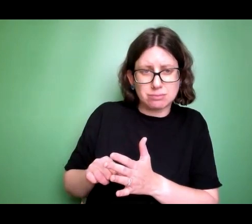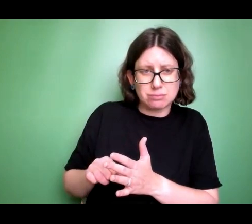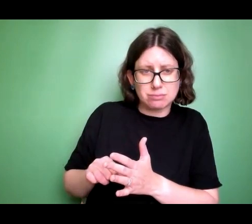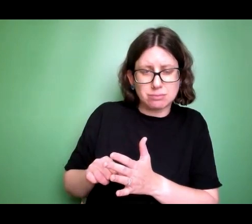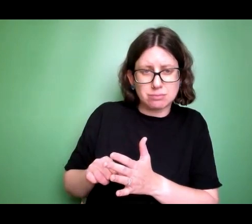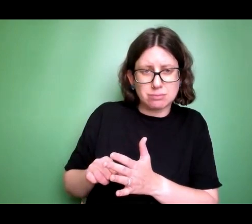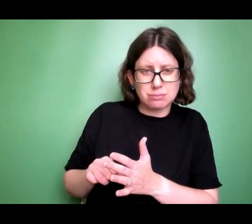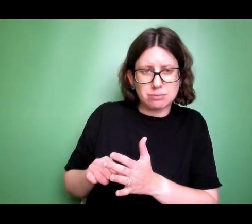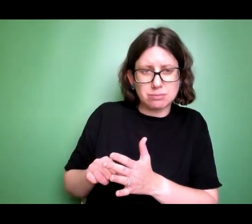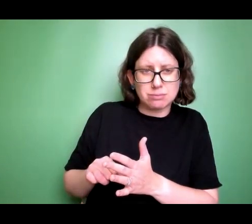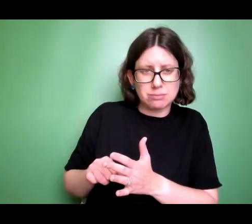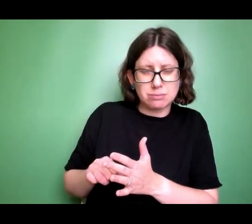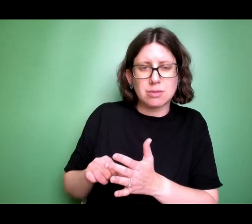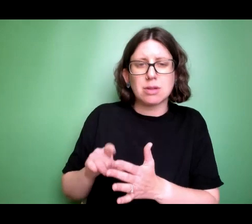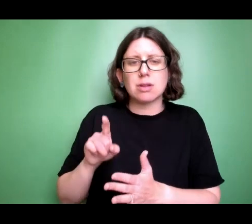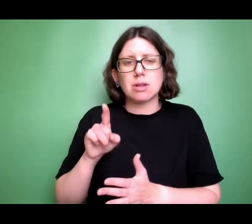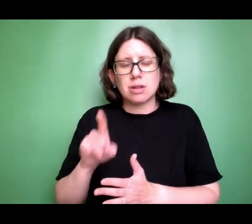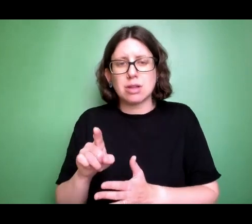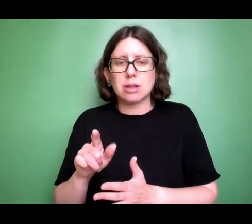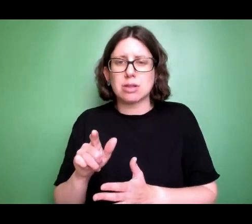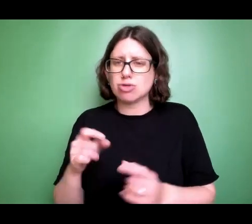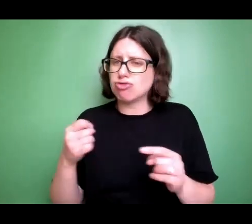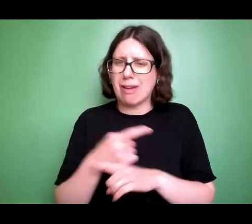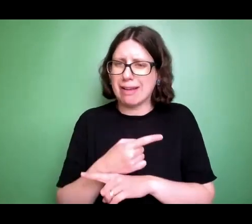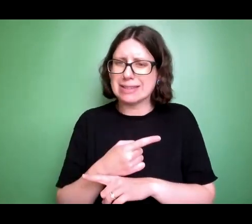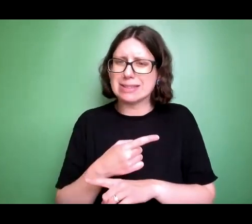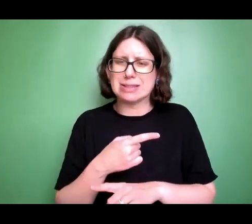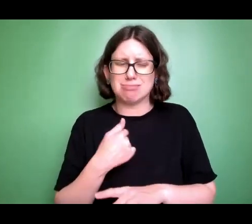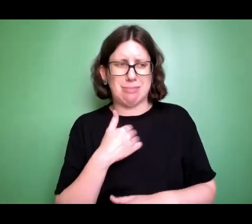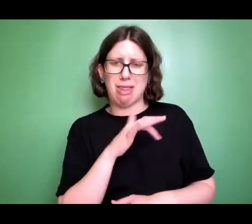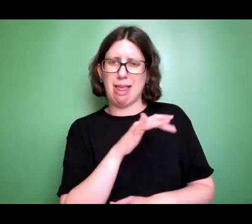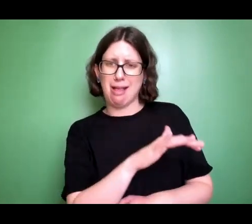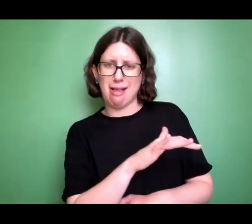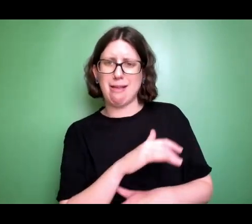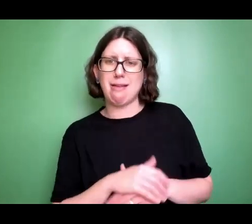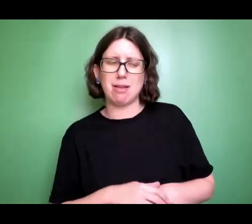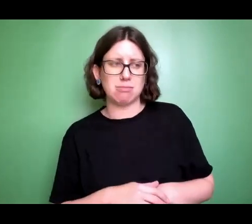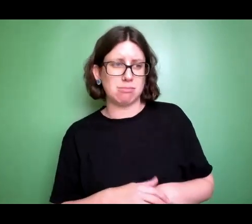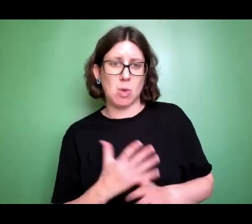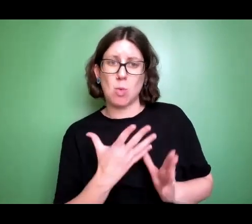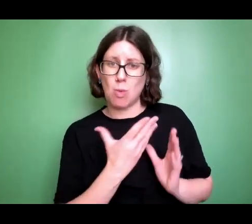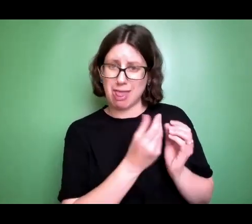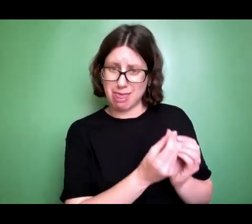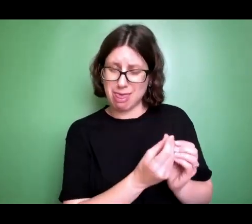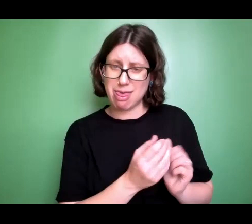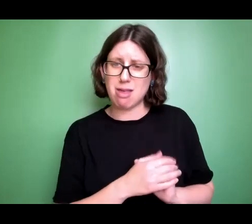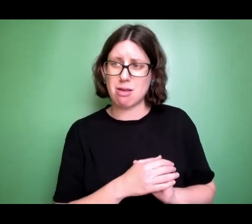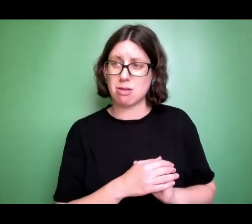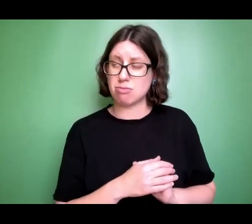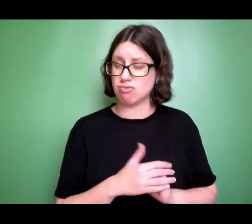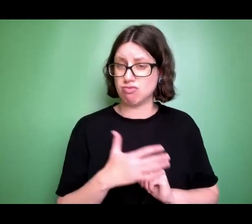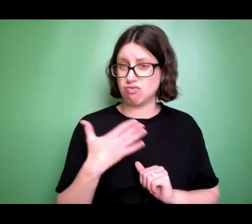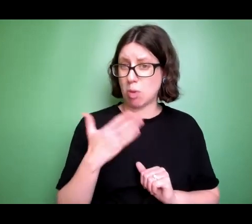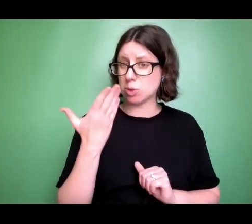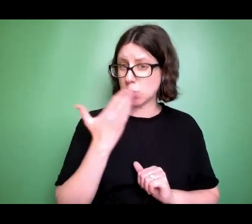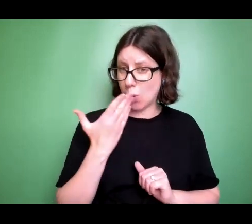You know, it's funny. I found it so difficult being in that place and speaking to them about what had happened since school. They were telling